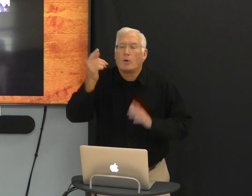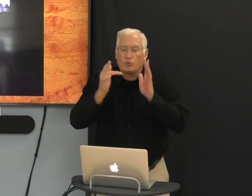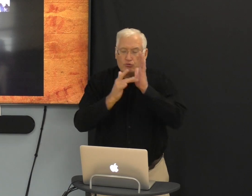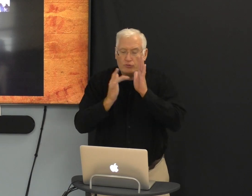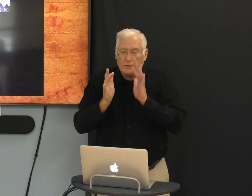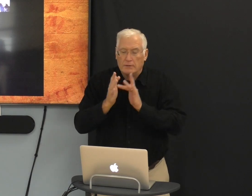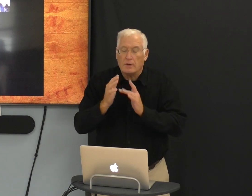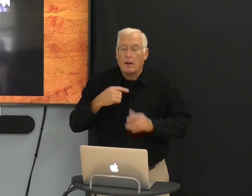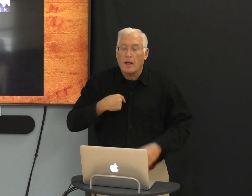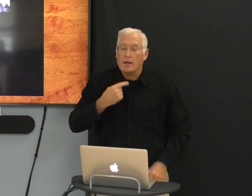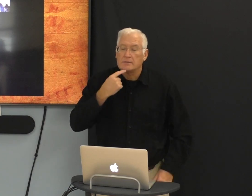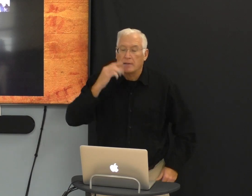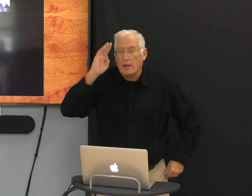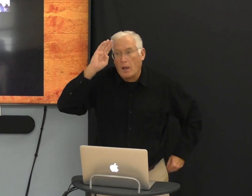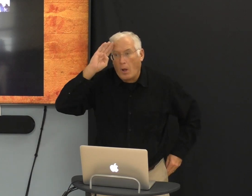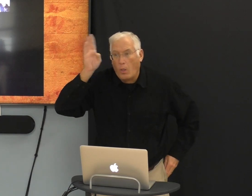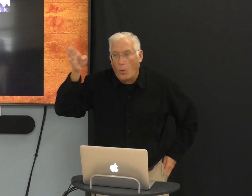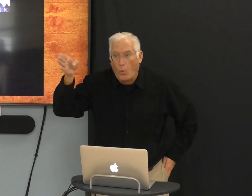tell Jesus. I said hello.